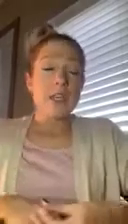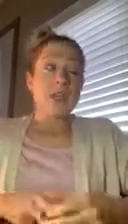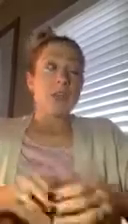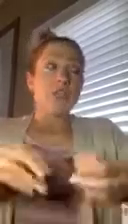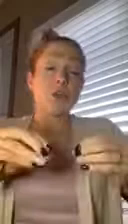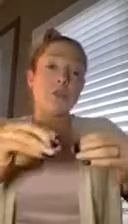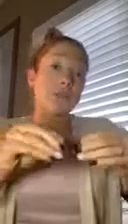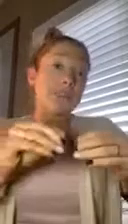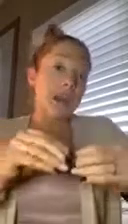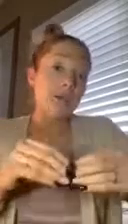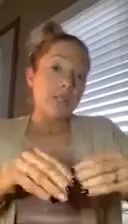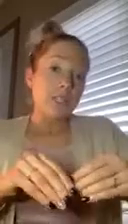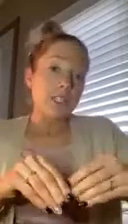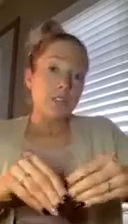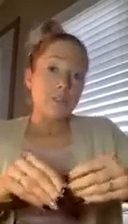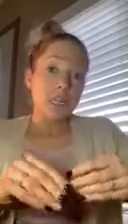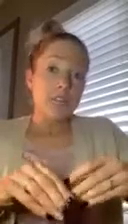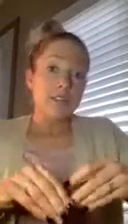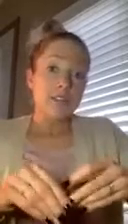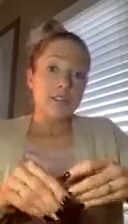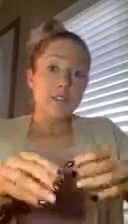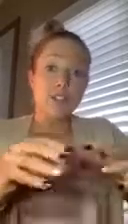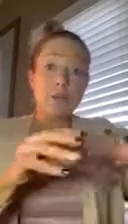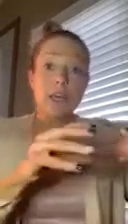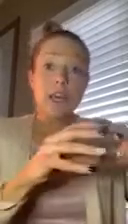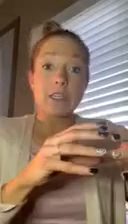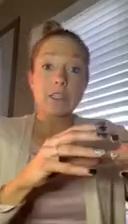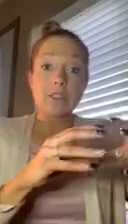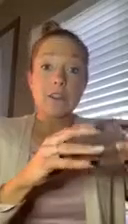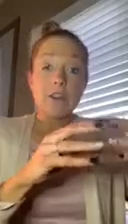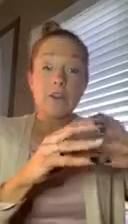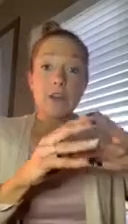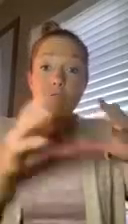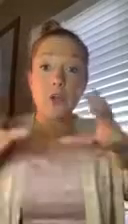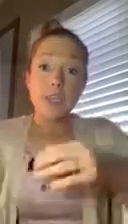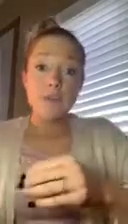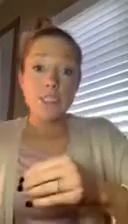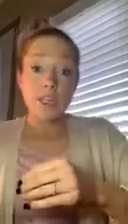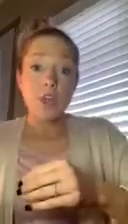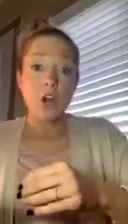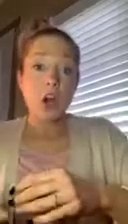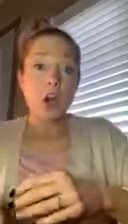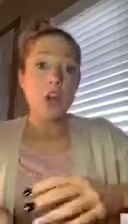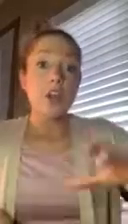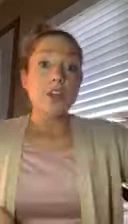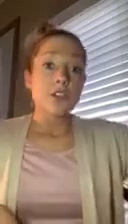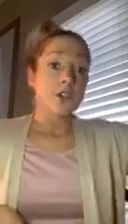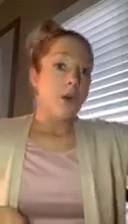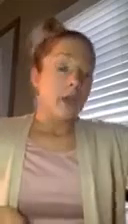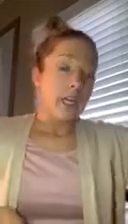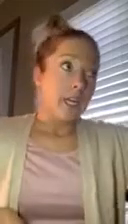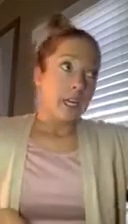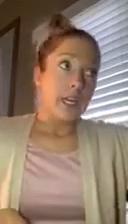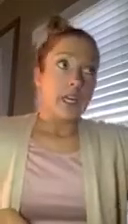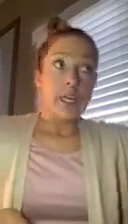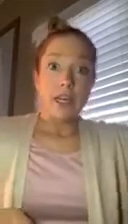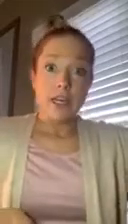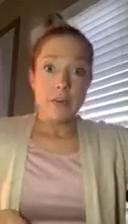So from the time that it took me to get from putting them inside the car to going in and getting my